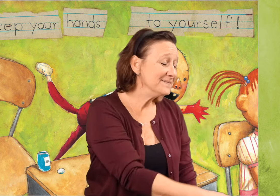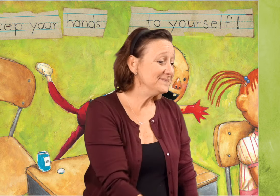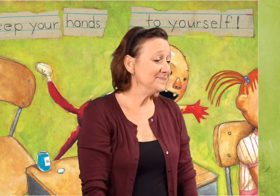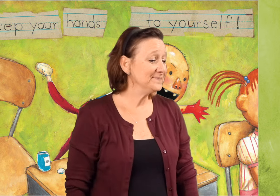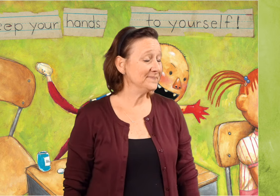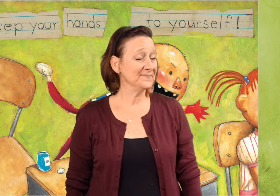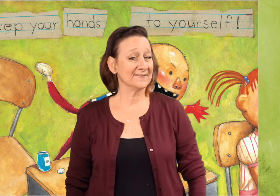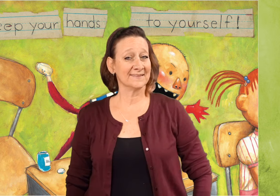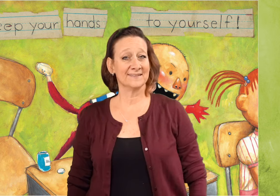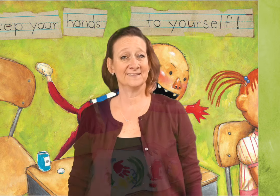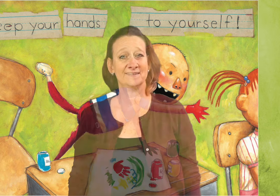hands to yourself.